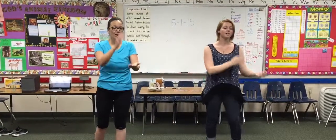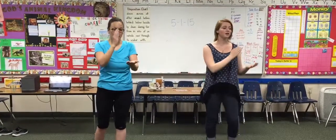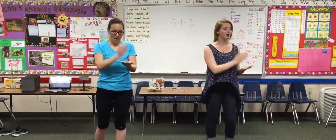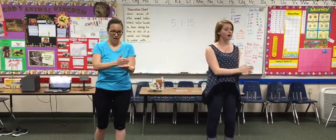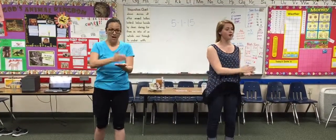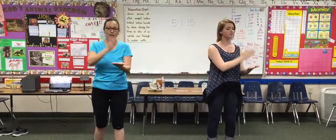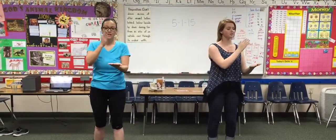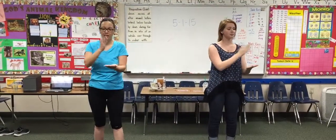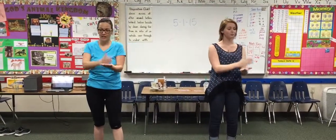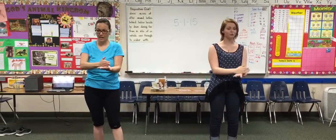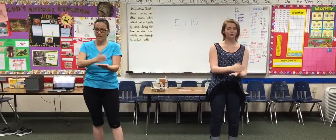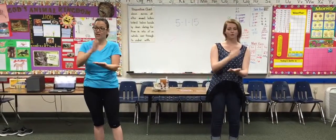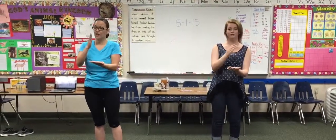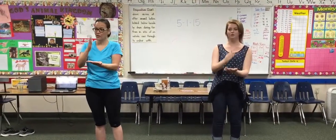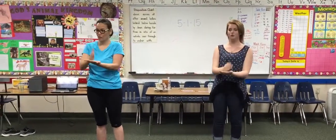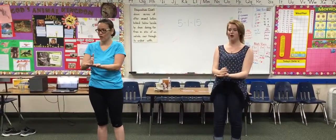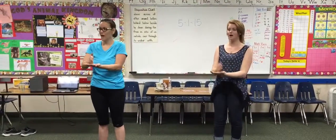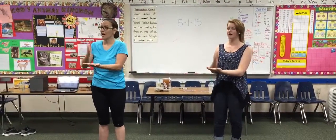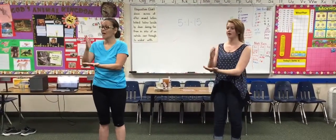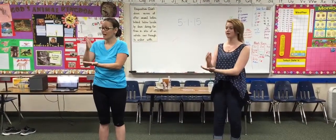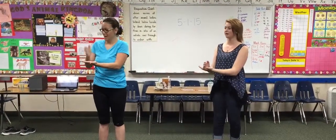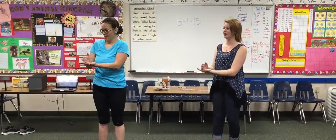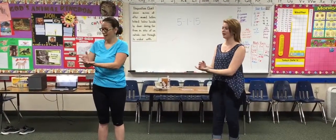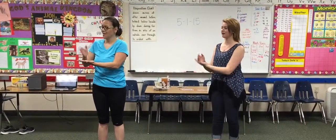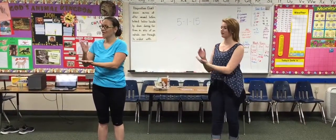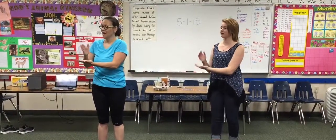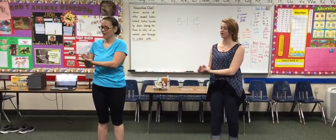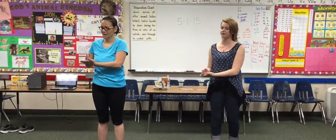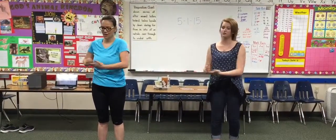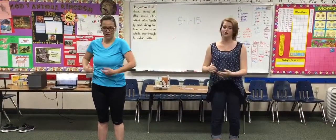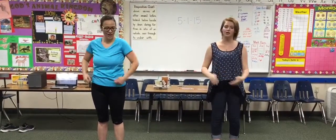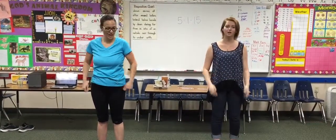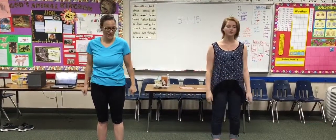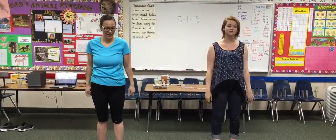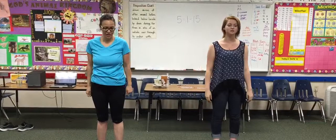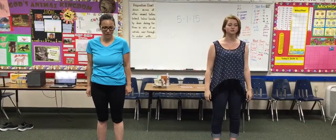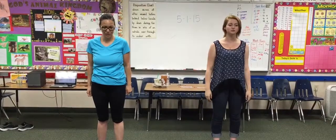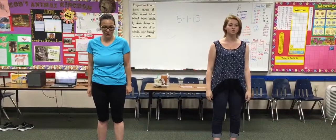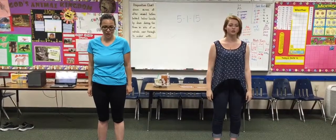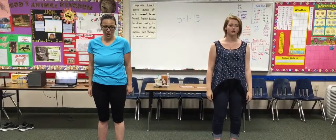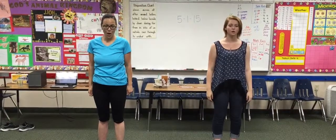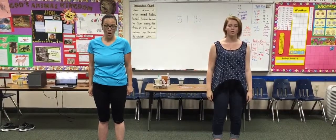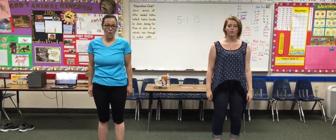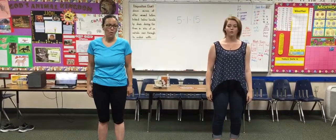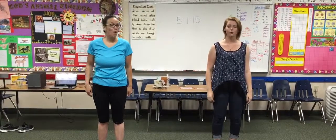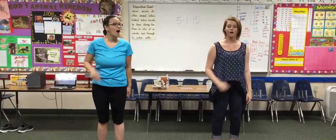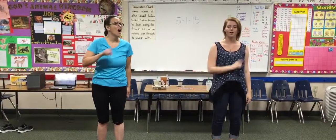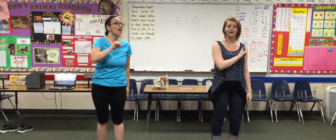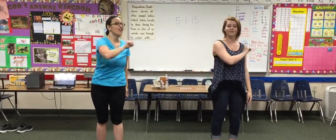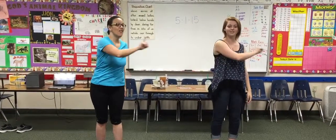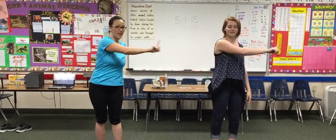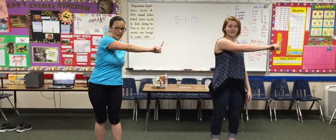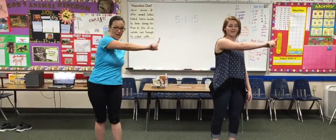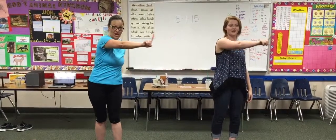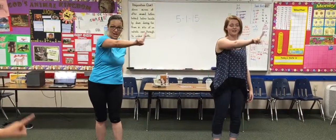Constant through the trial and the change One thing